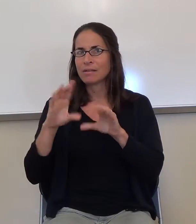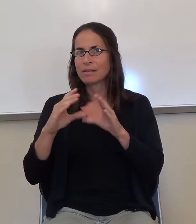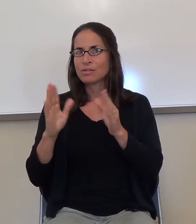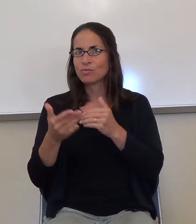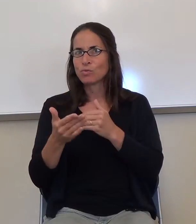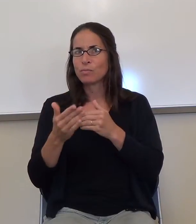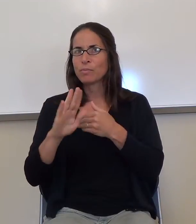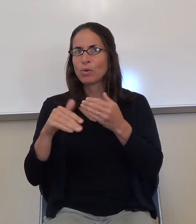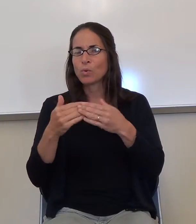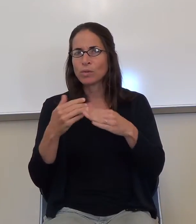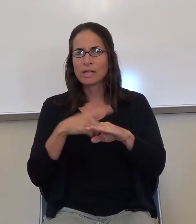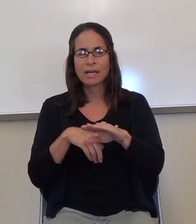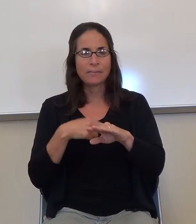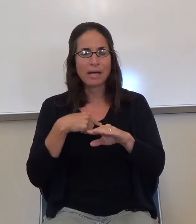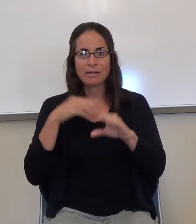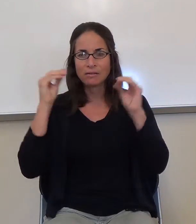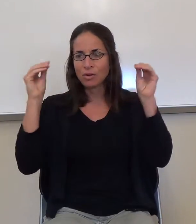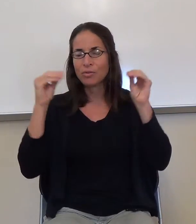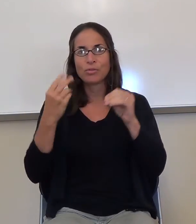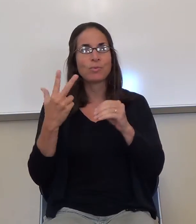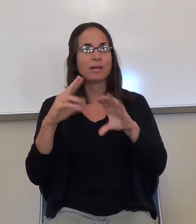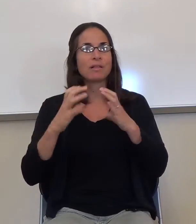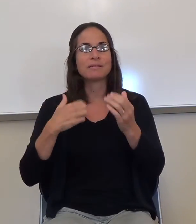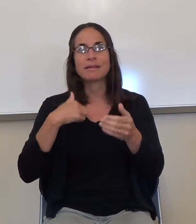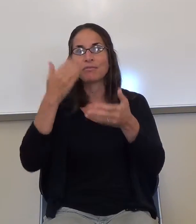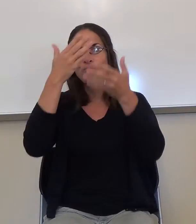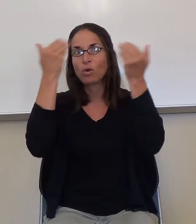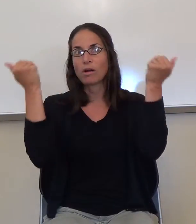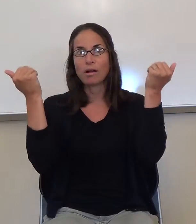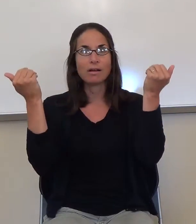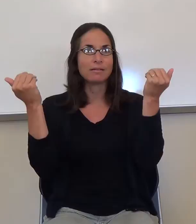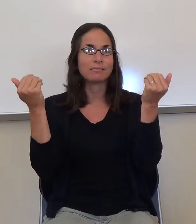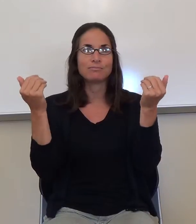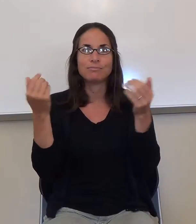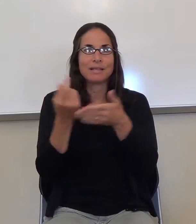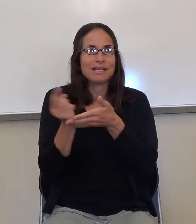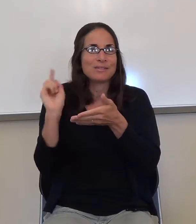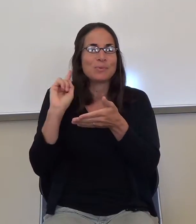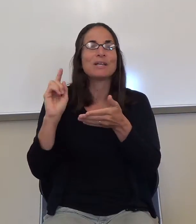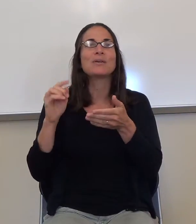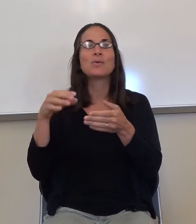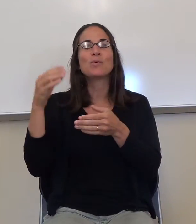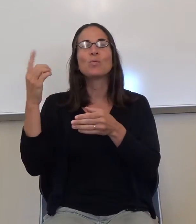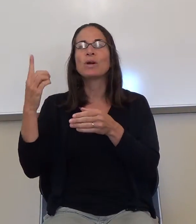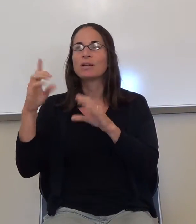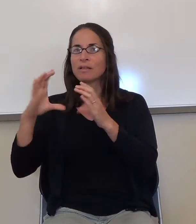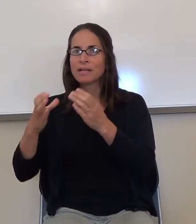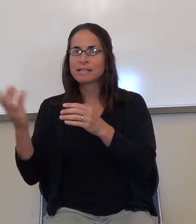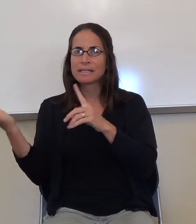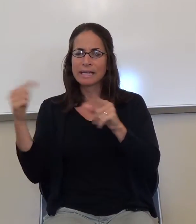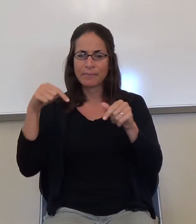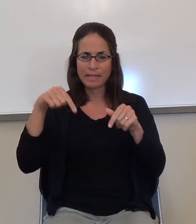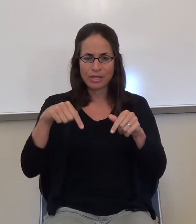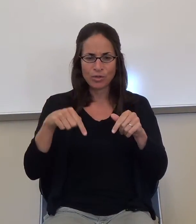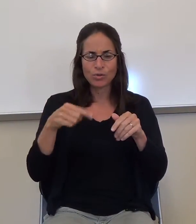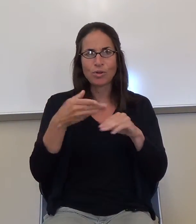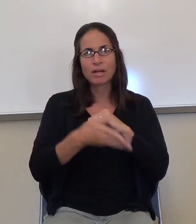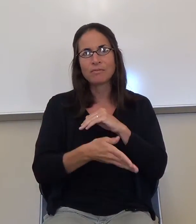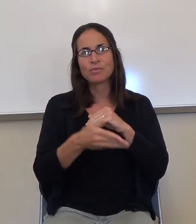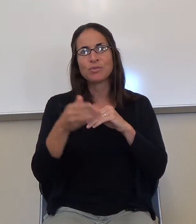I've done three classes. I forget which did what. One of the classes came back over, the other stayed in the room. This side is the Reading